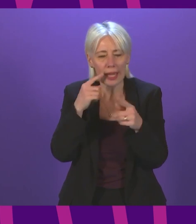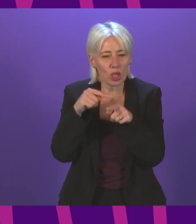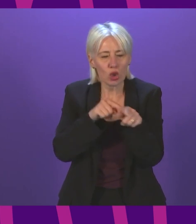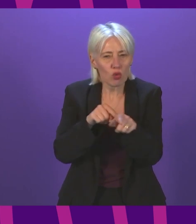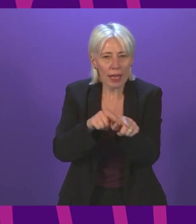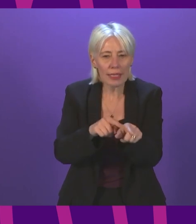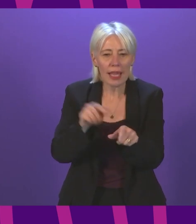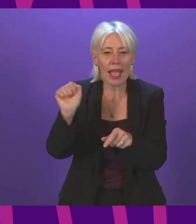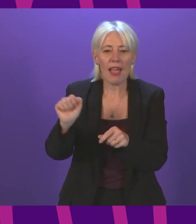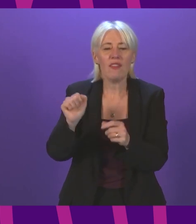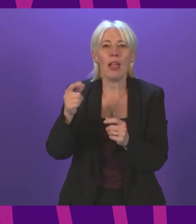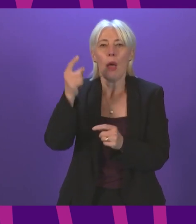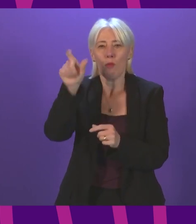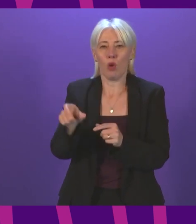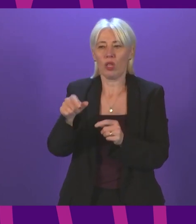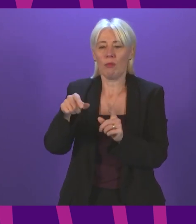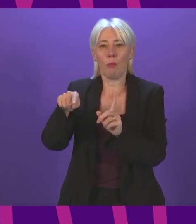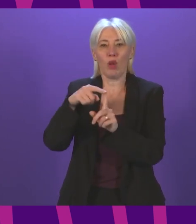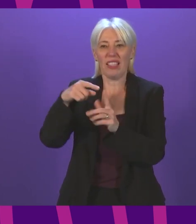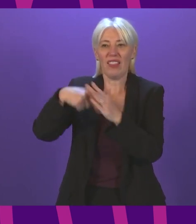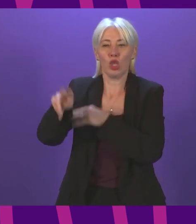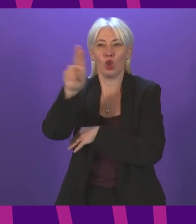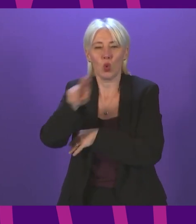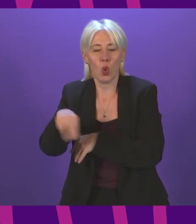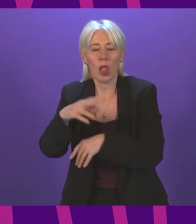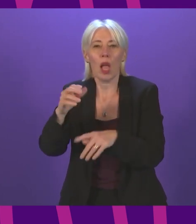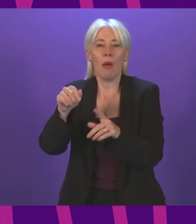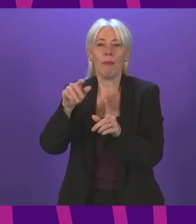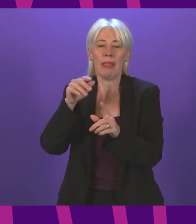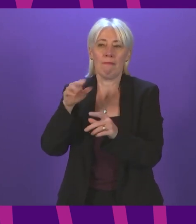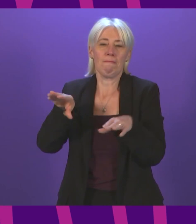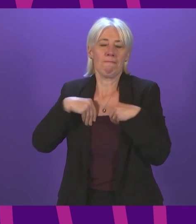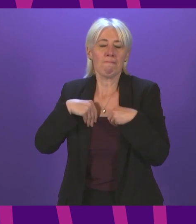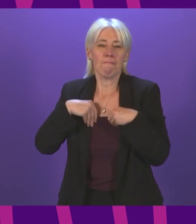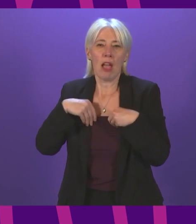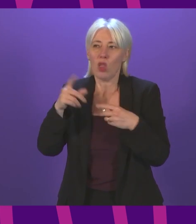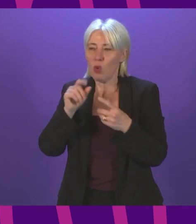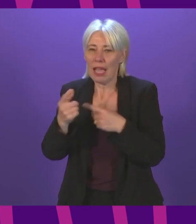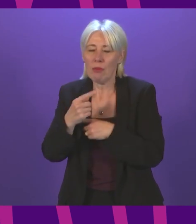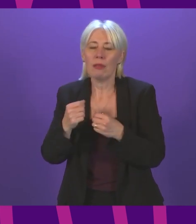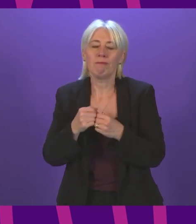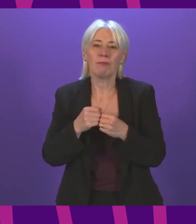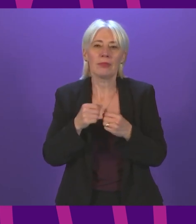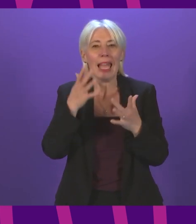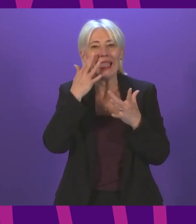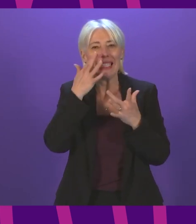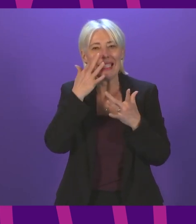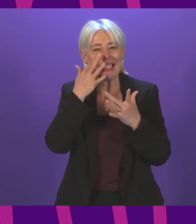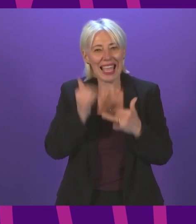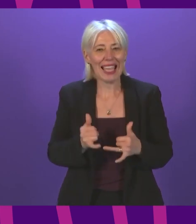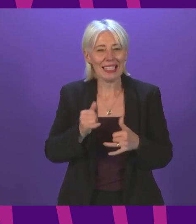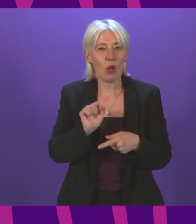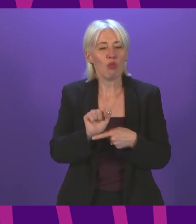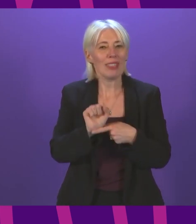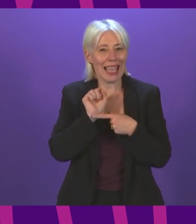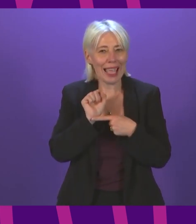case in schools and registered childcare settings. First Minister. Well, Test and Protect is responsible for the contact tracing that